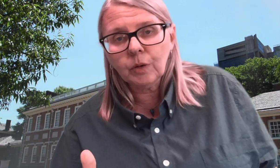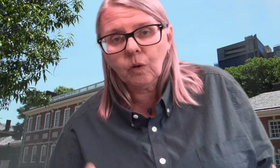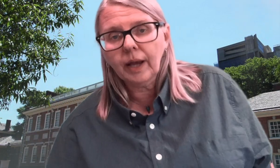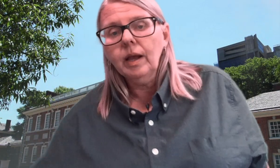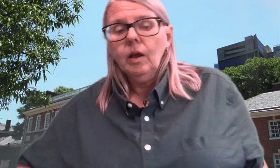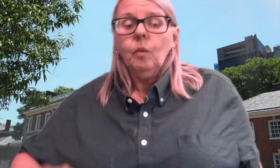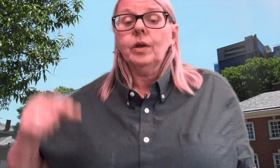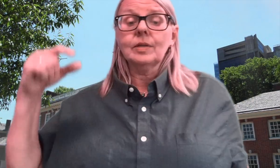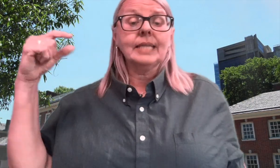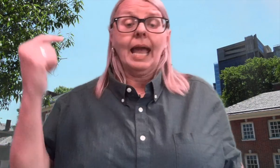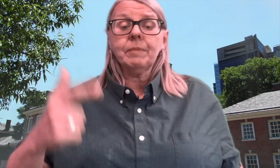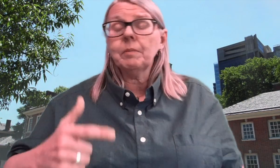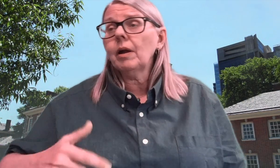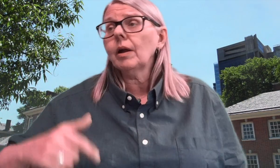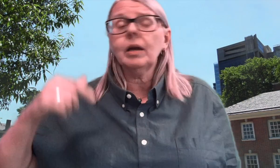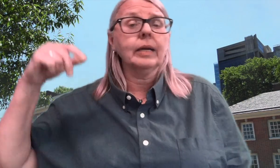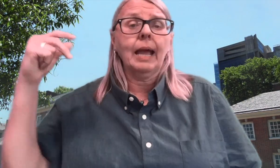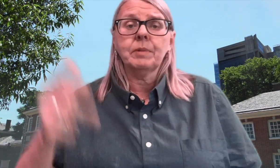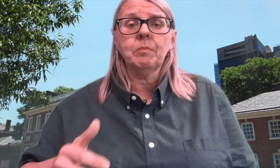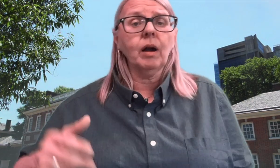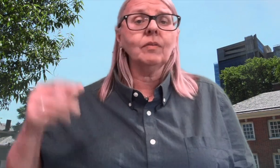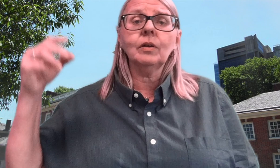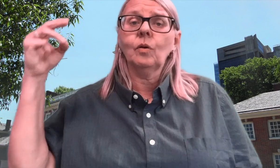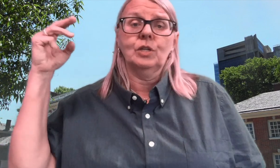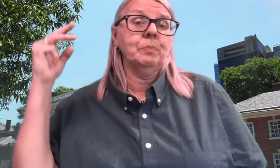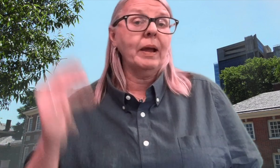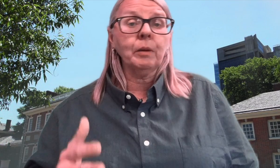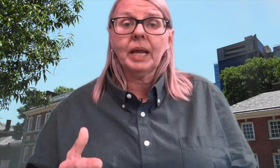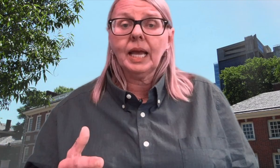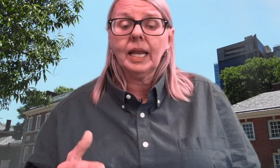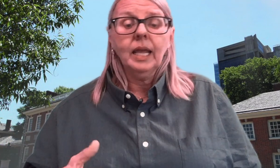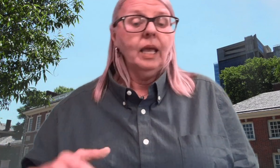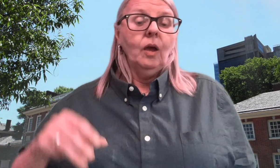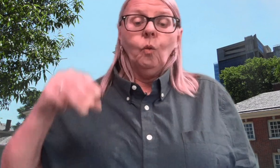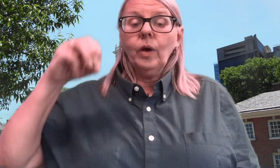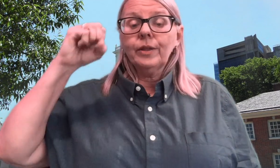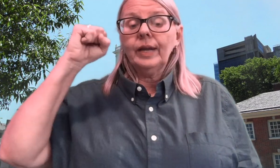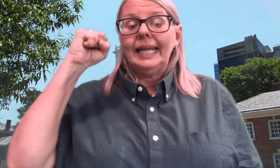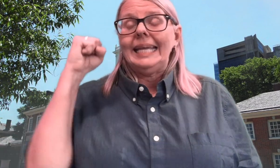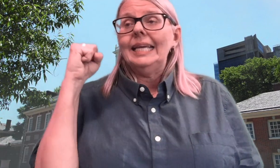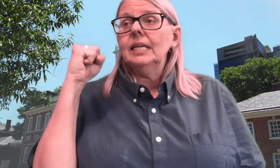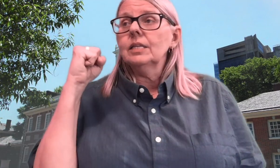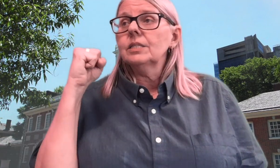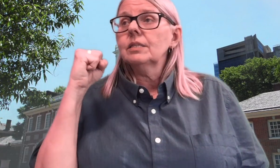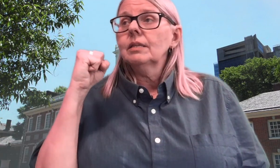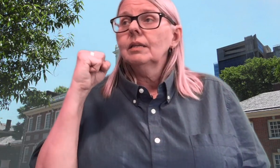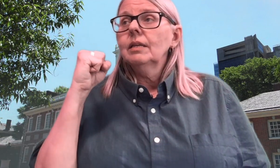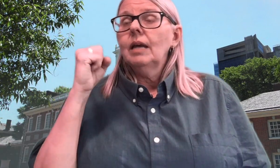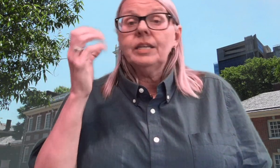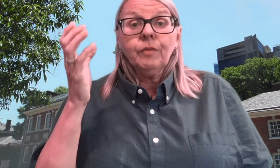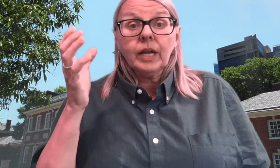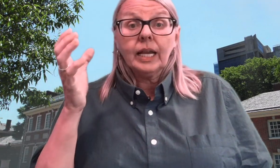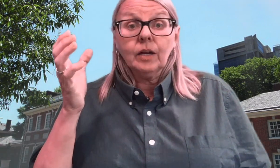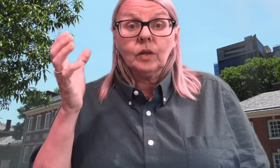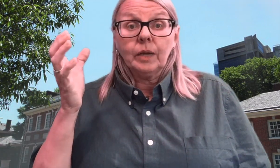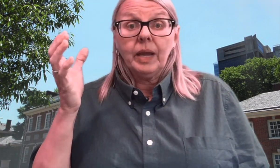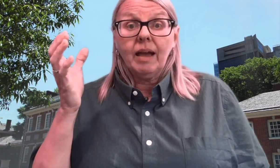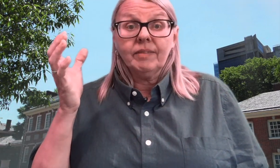want, whether it's Captain America or Captain Marvel or Spider-Man, whether it is a different kind of hero like we have now,